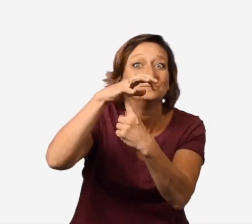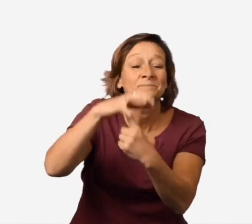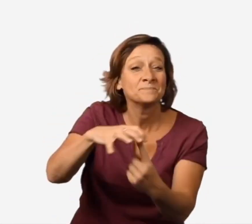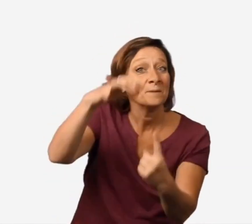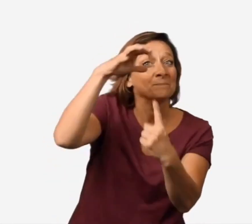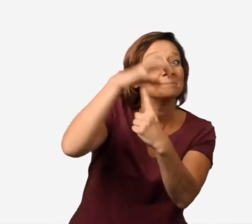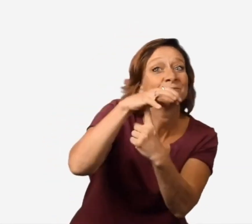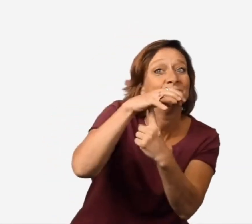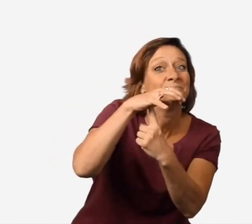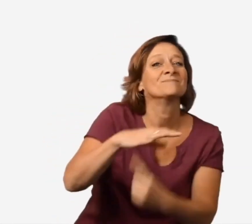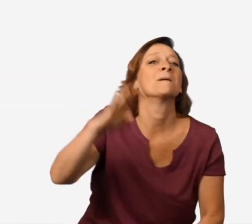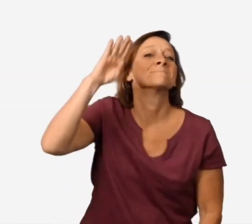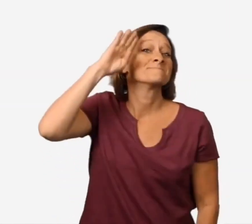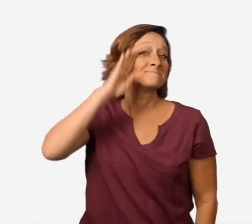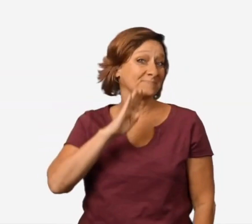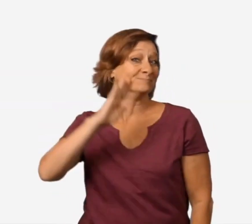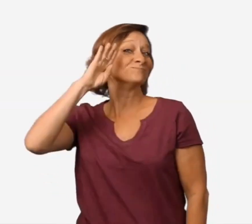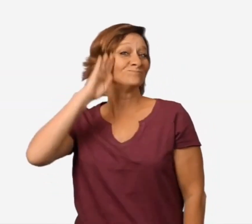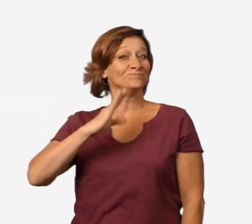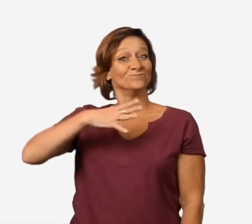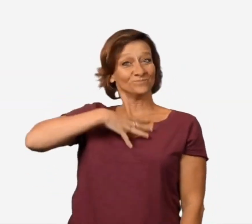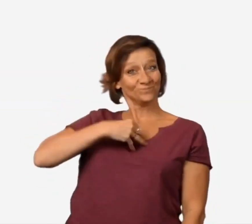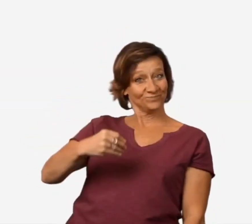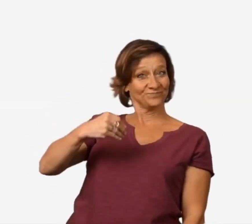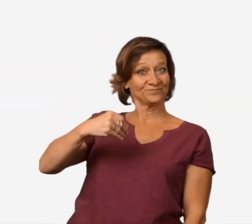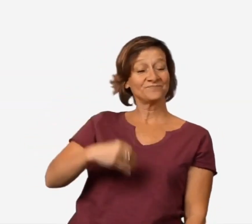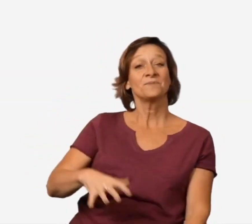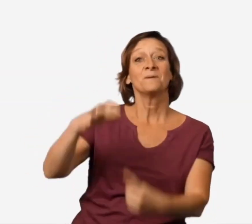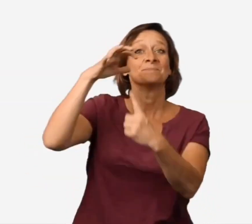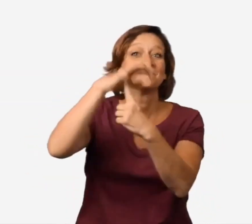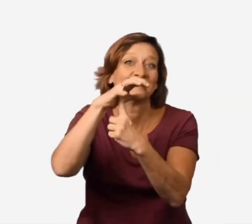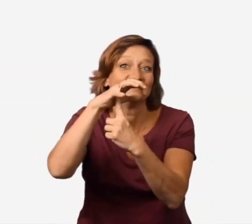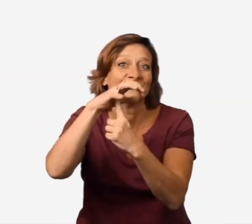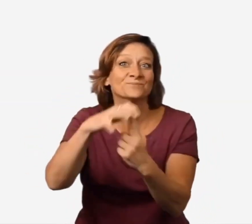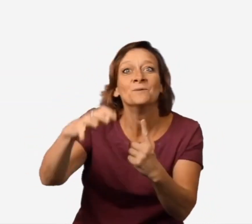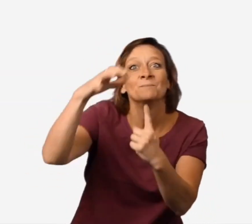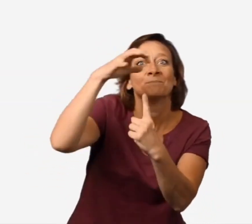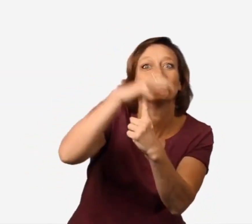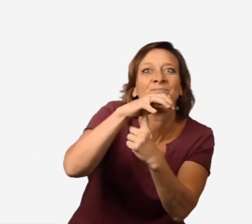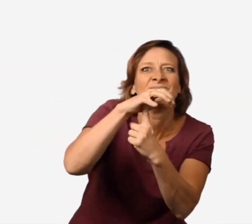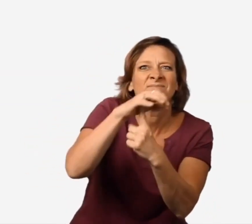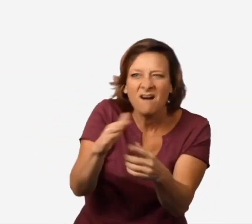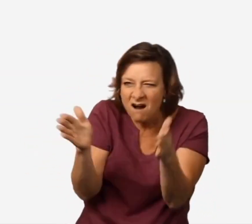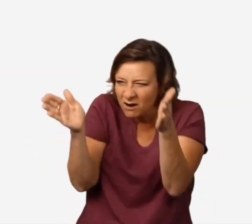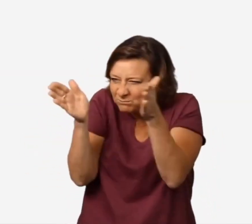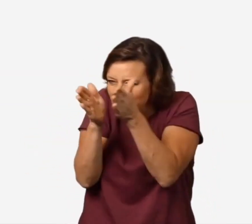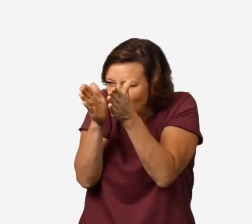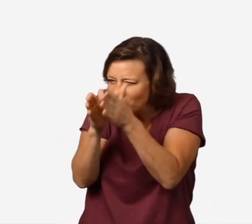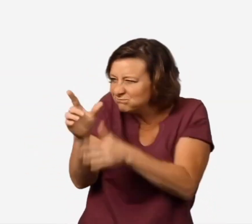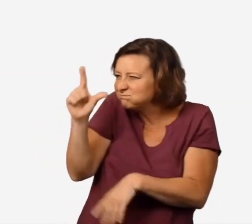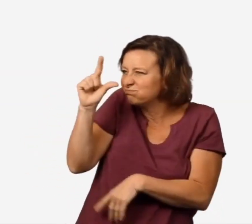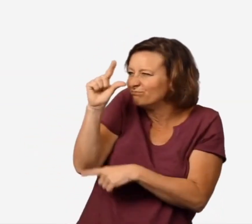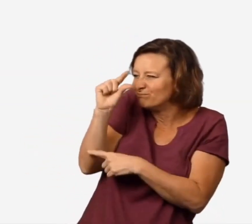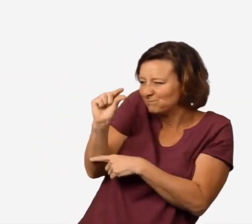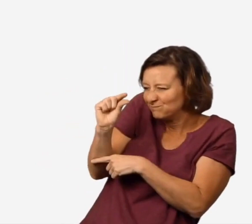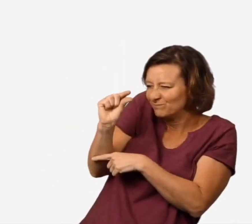Mushroom. mushroom, mushroom, brown, brown, white. Mushroom, mushroom, small,